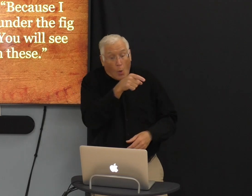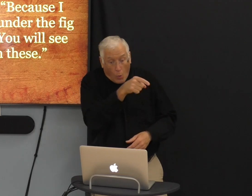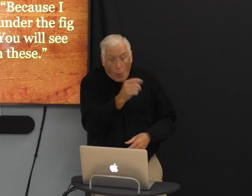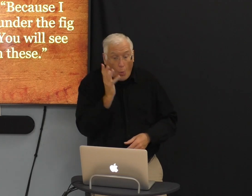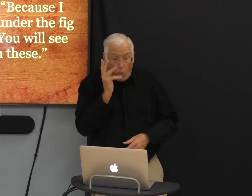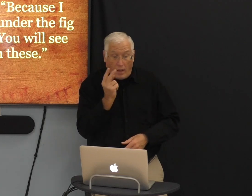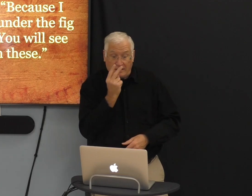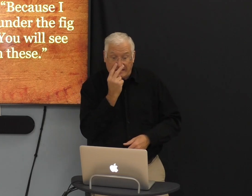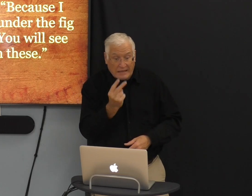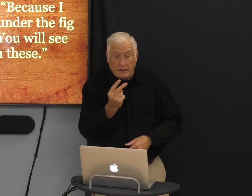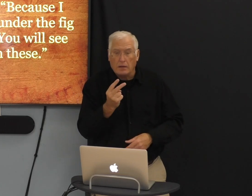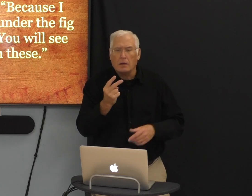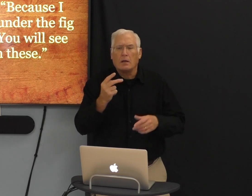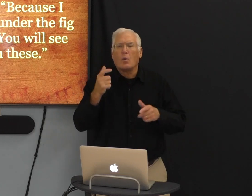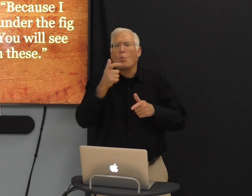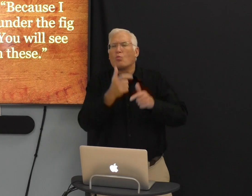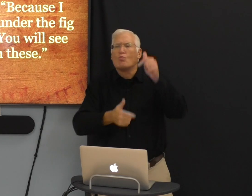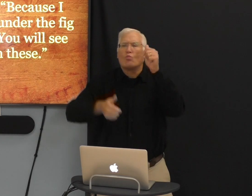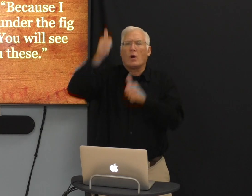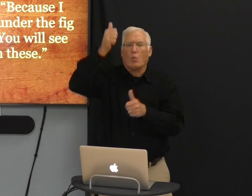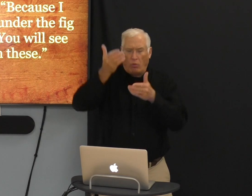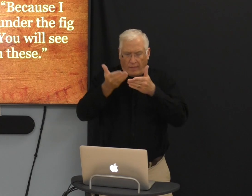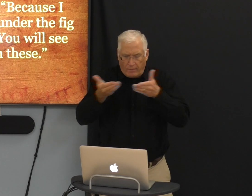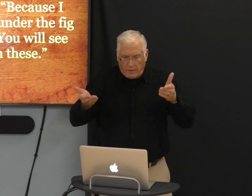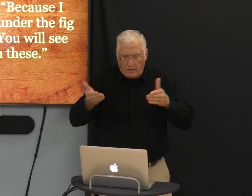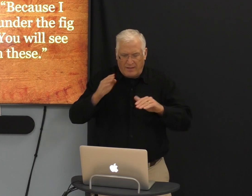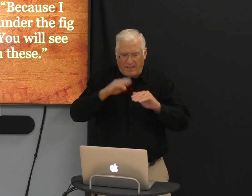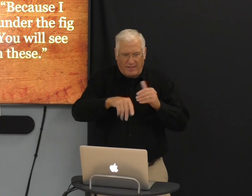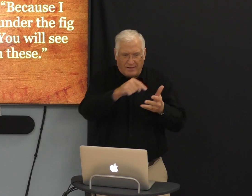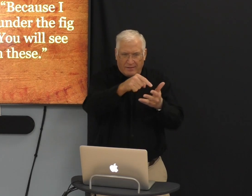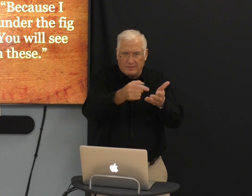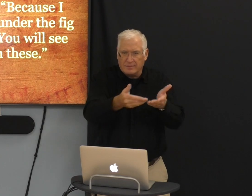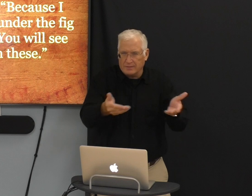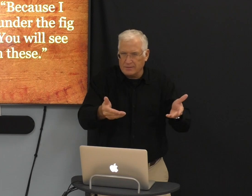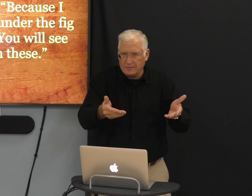You will see greater things than these.